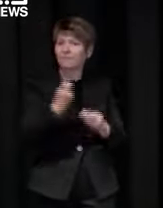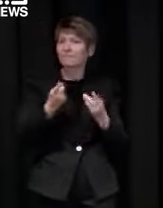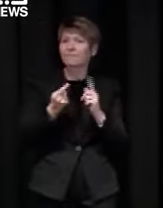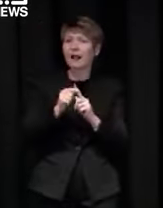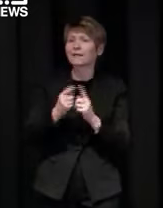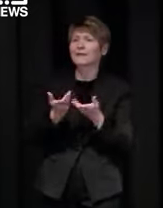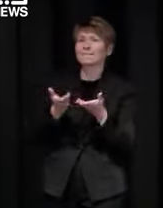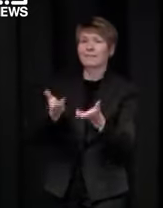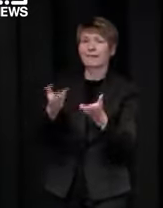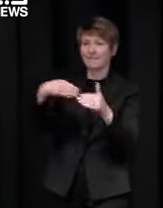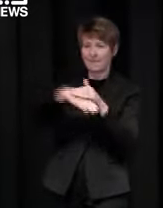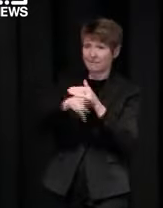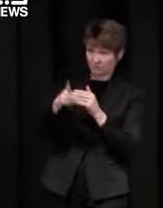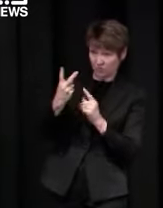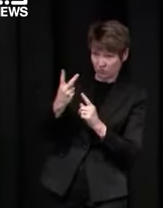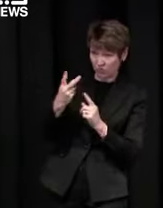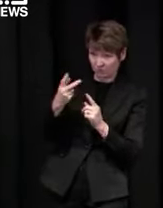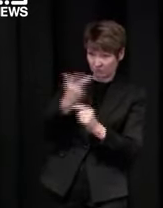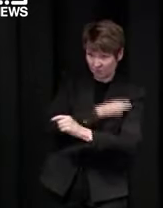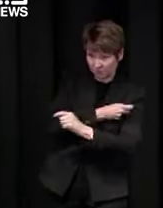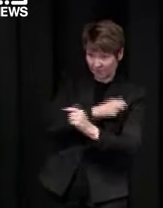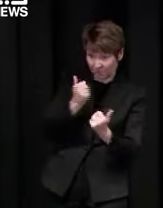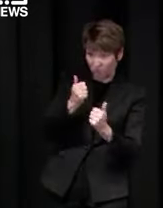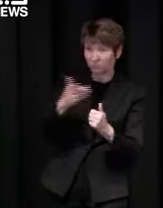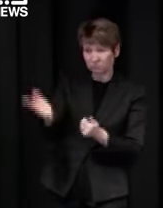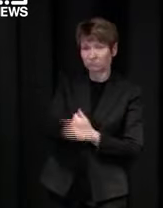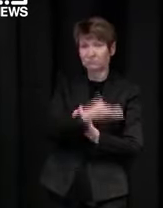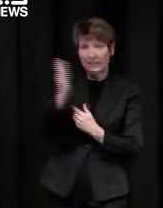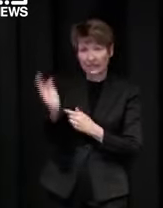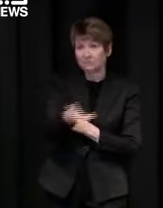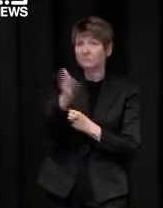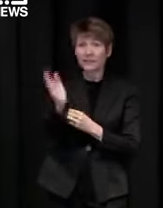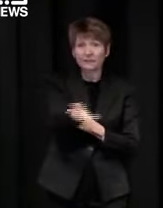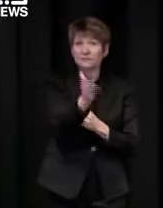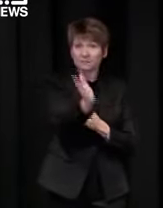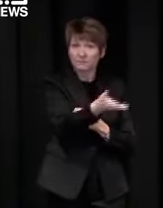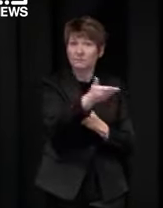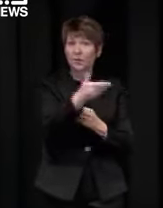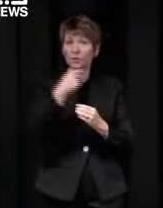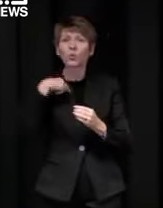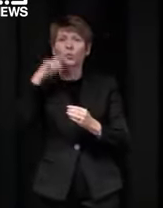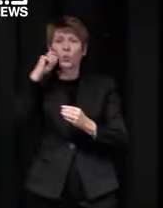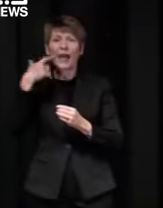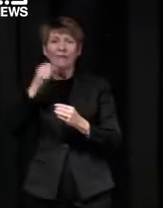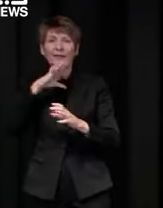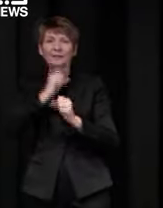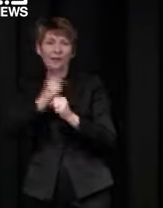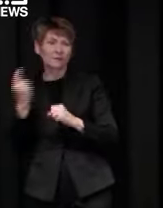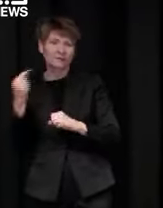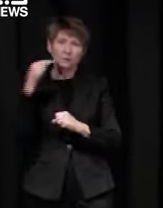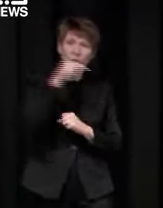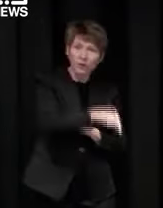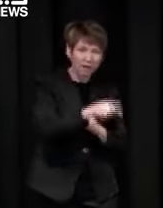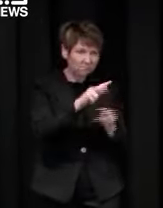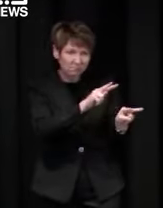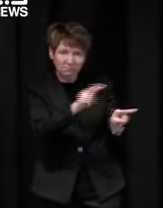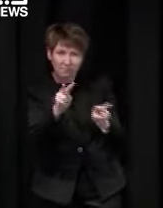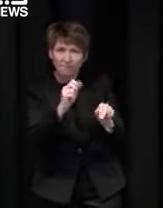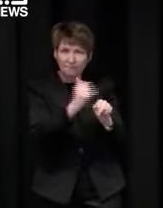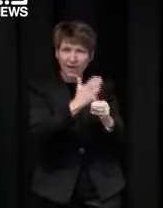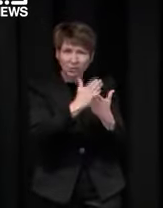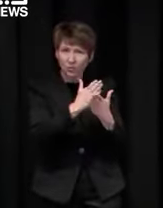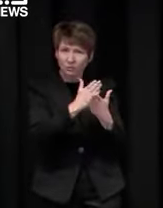on the ground to help ensure that those trials run smoothly for businesses or events that want to